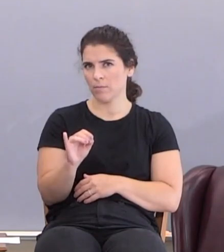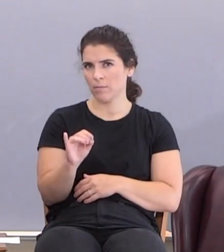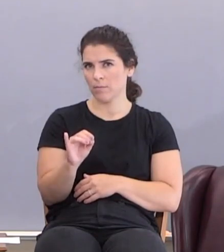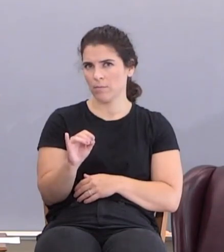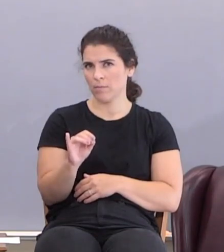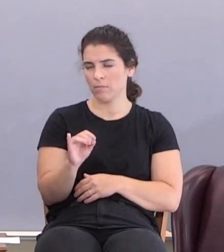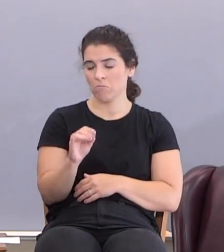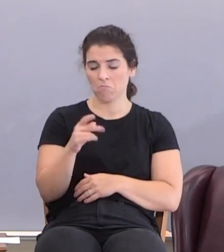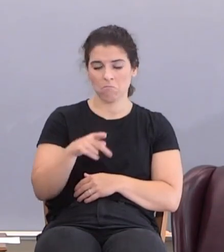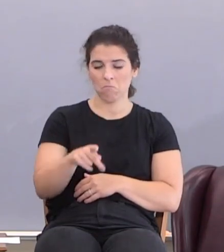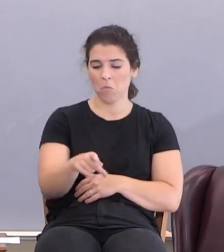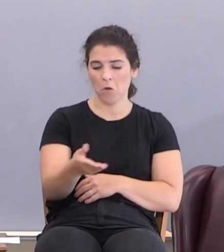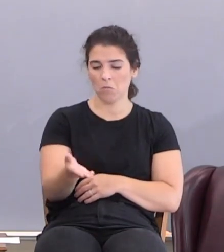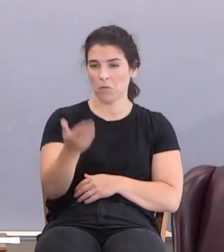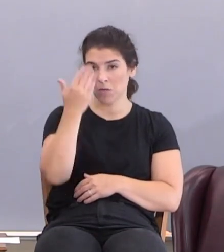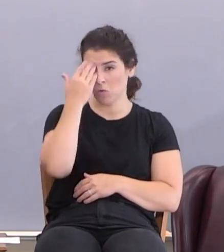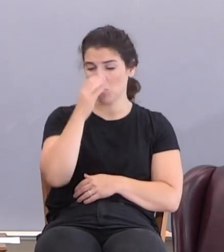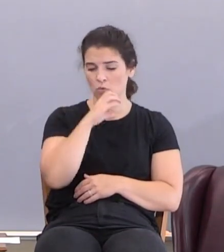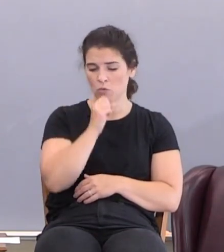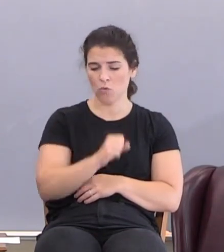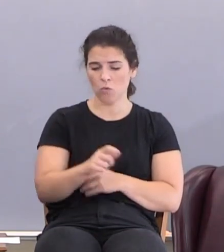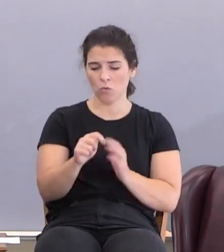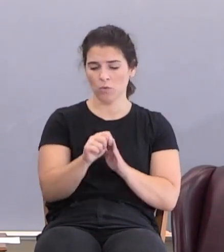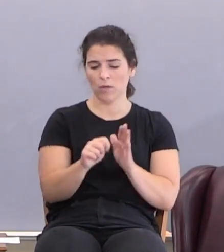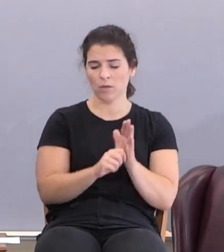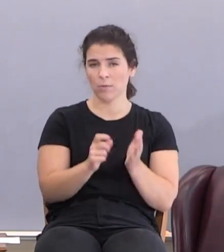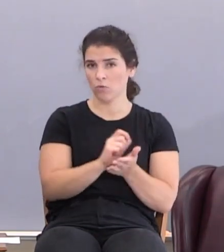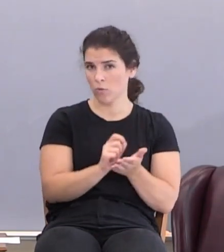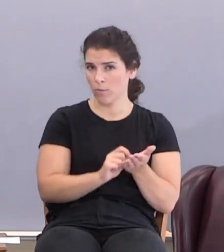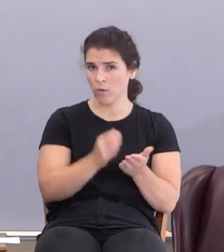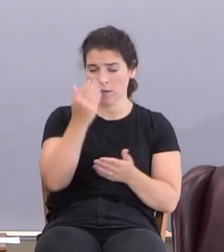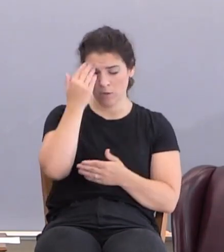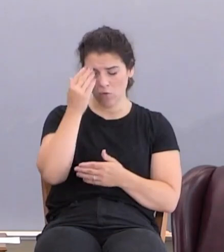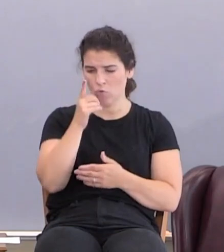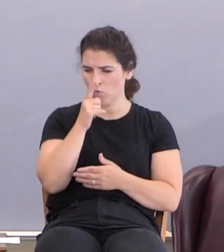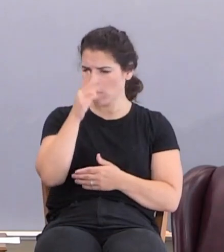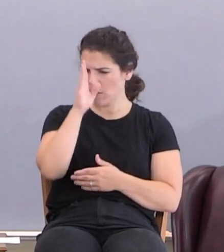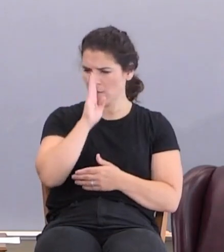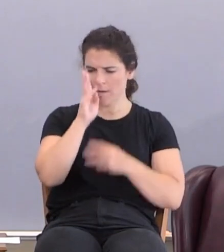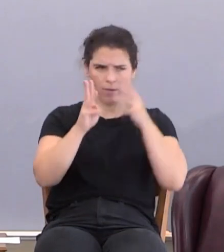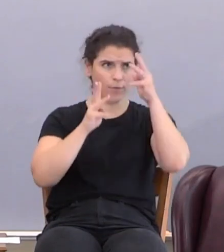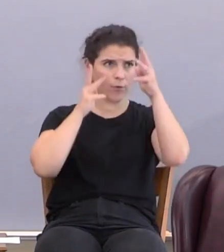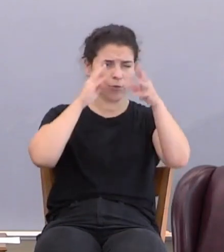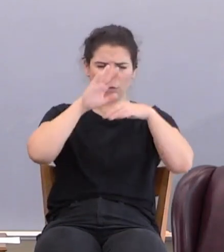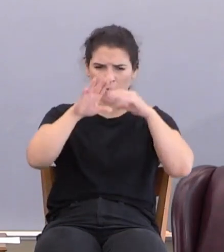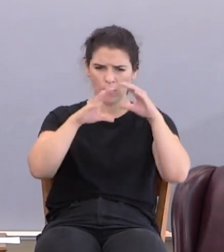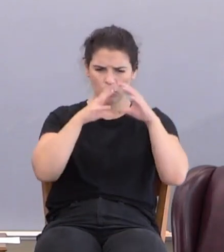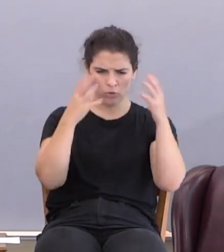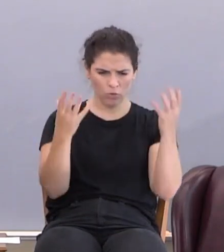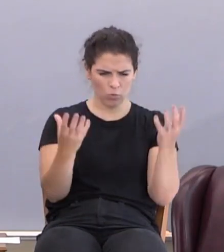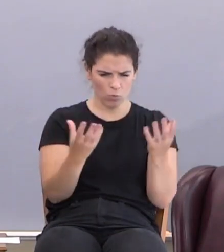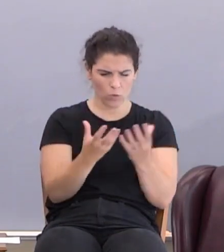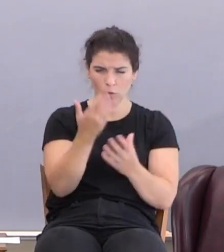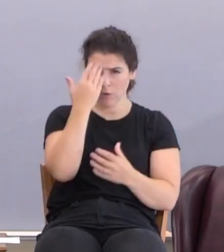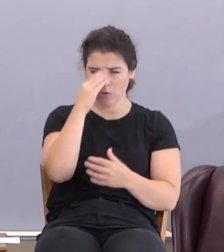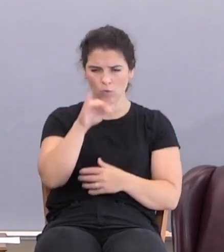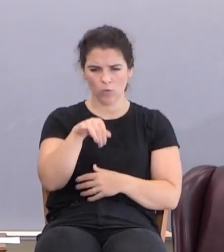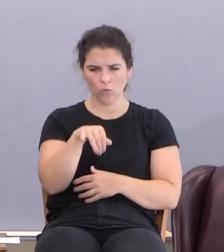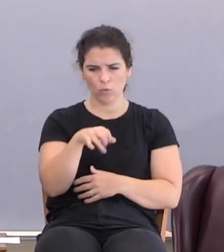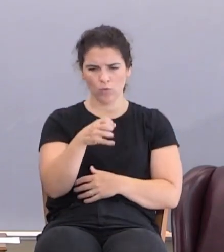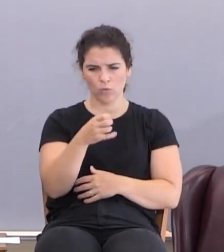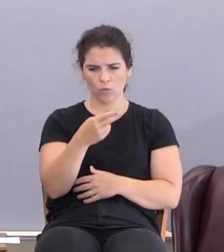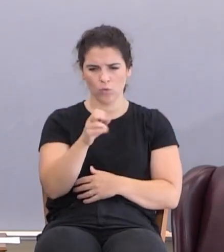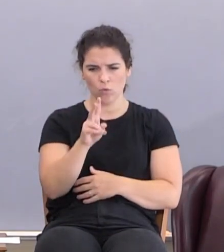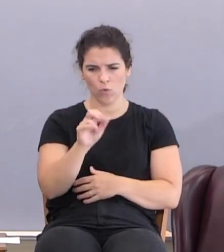he knows the Old Testament scriptures, he knows who the God of creation is, he knows who Jehovah is, and he knows that he's out